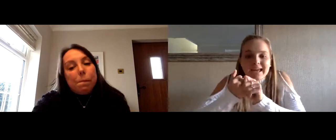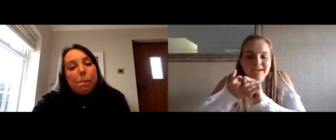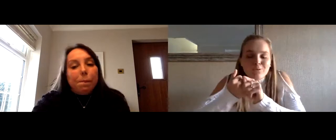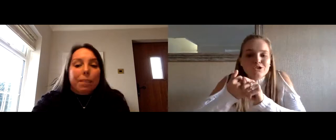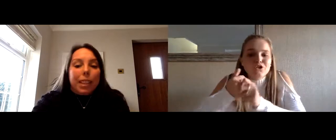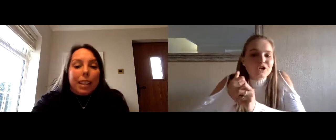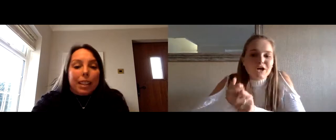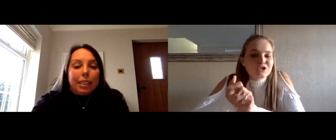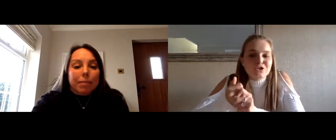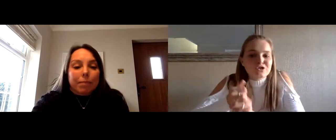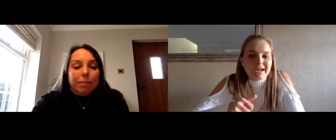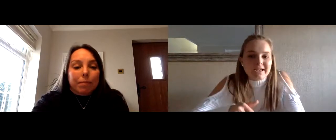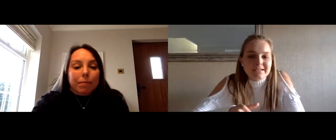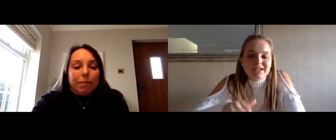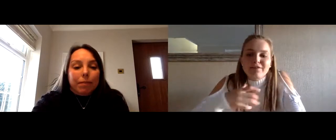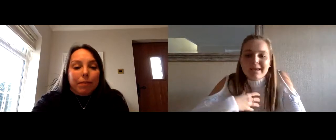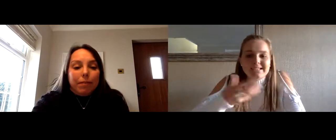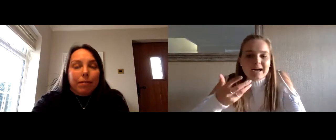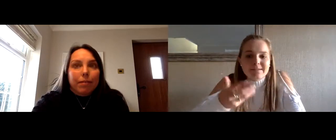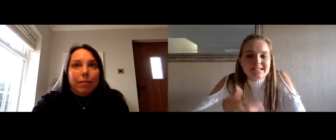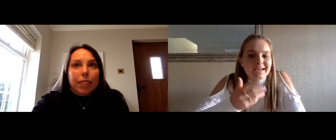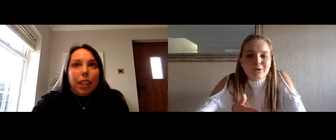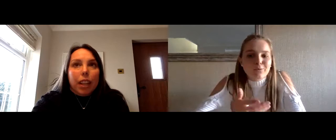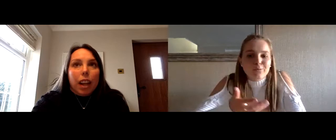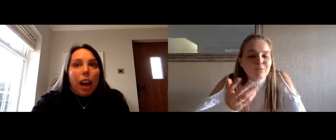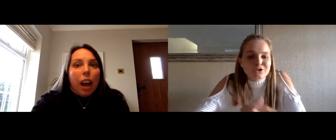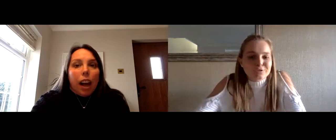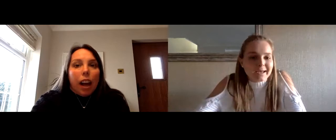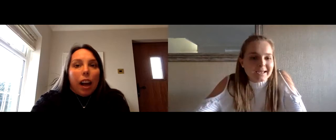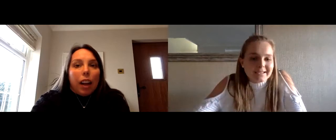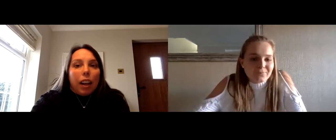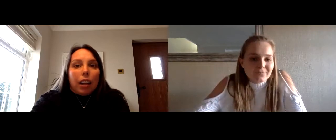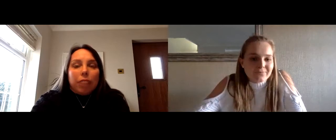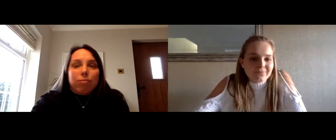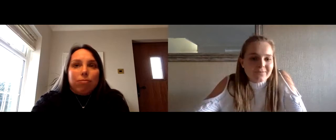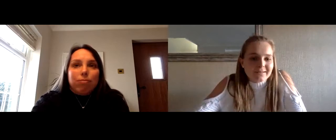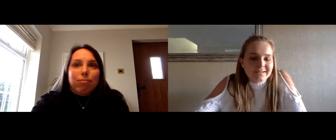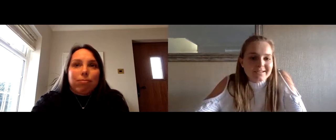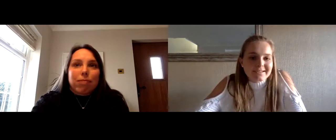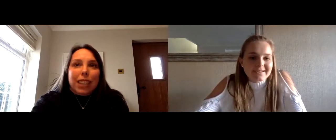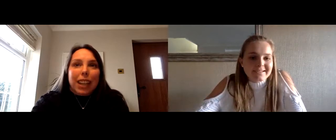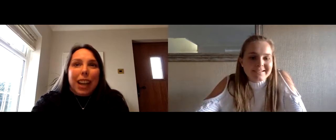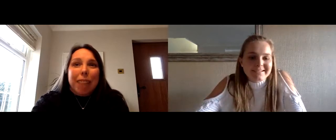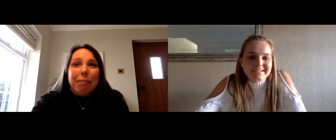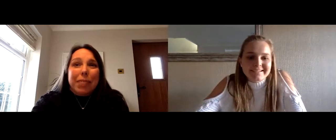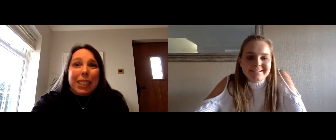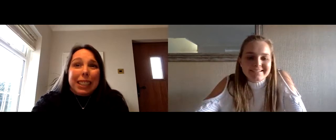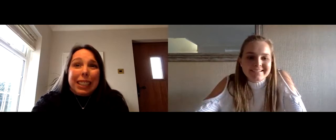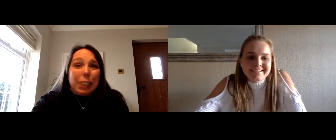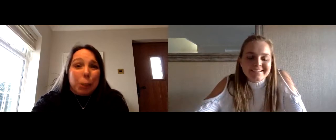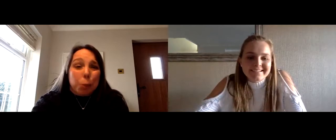the morning what's your go-to drink so for me it's a cup of tea what what would yours be um